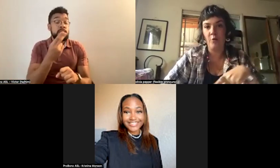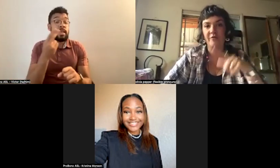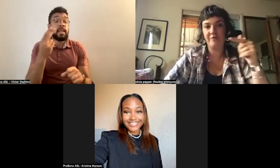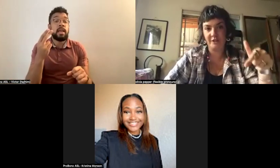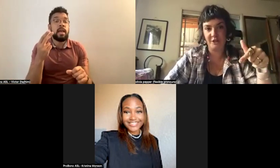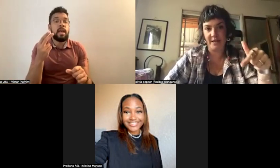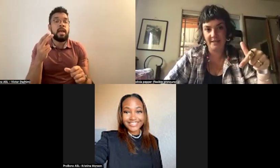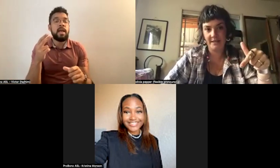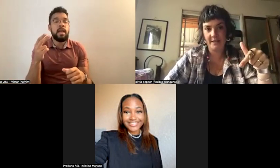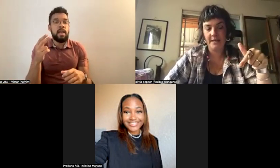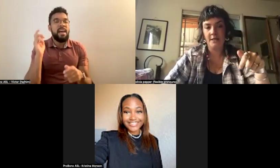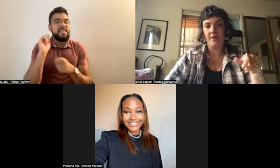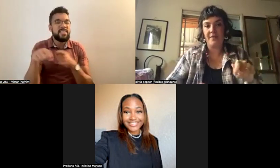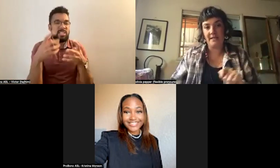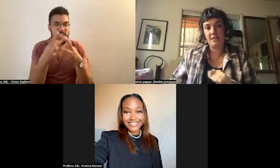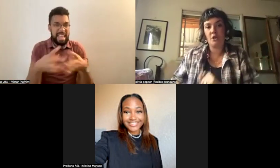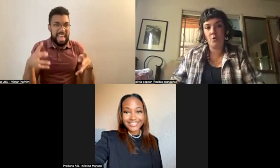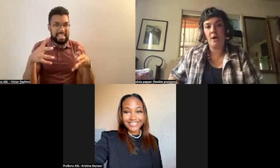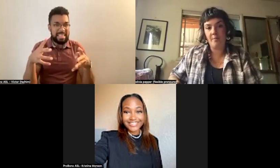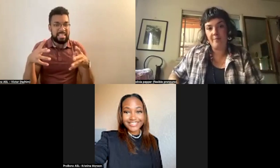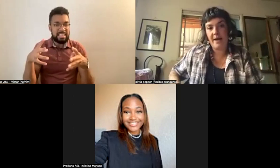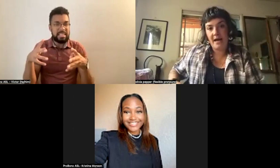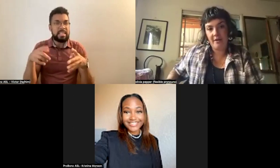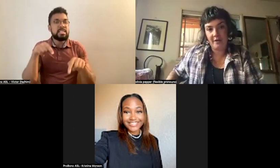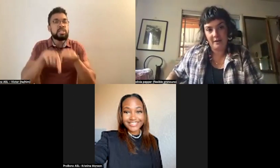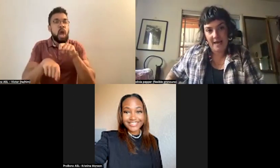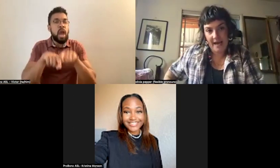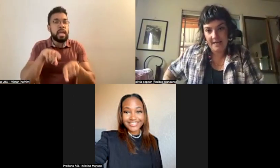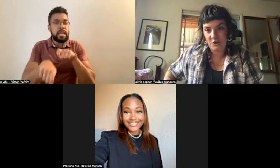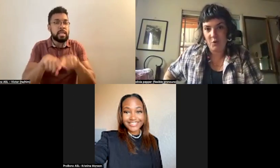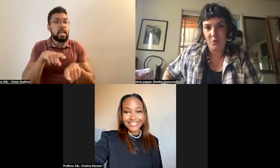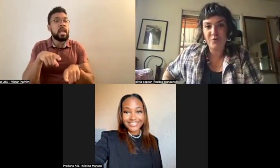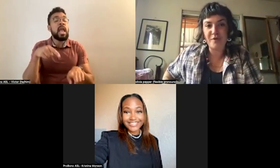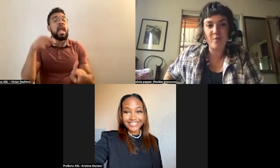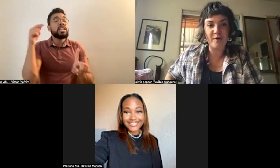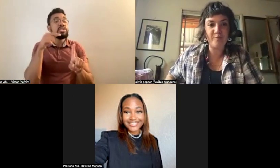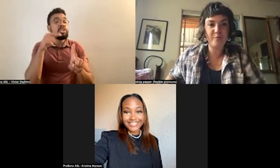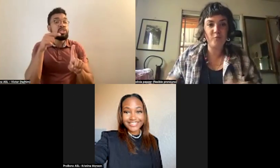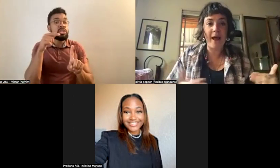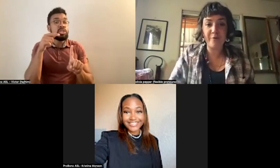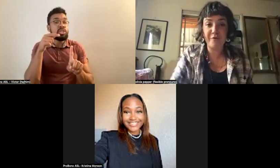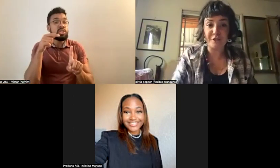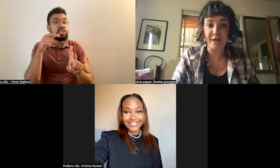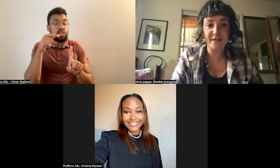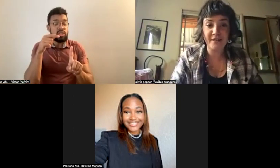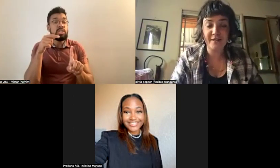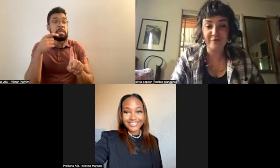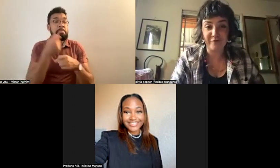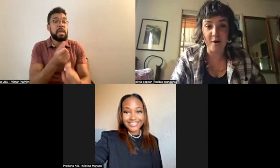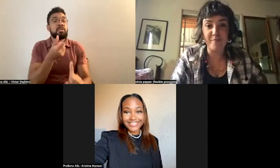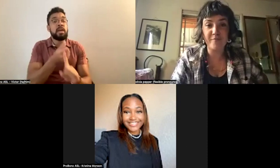out of fishnet, that they sewed up the back of their leg. So they would wrap fishnet